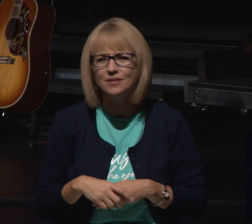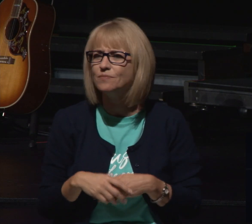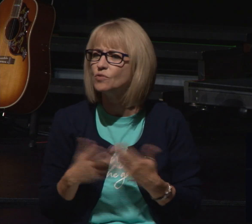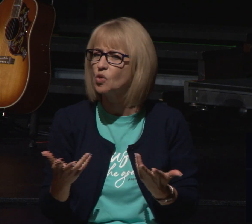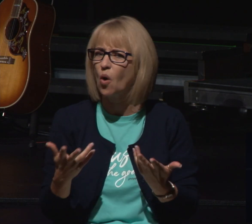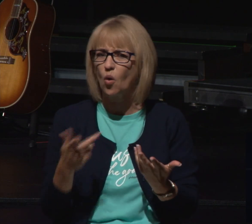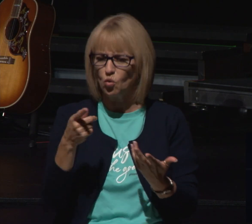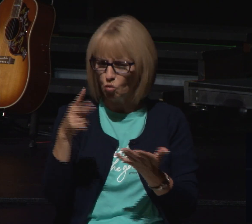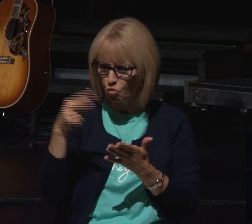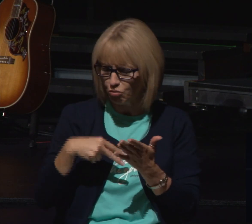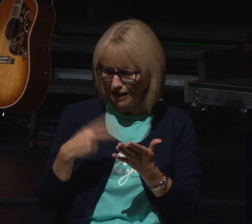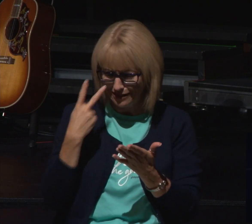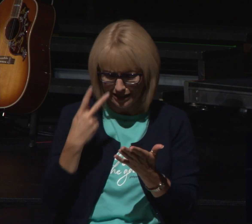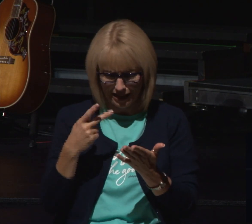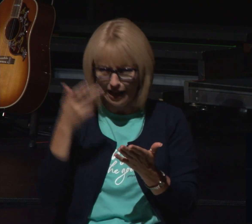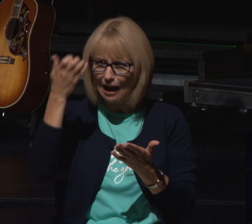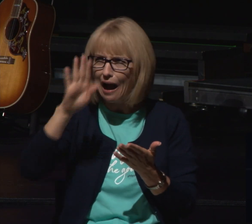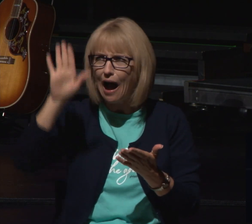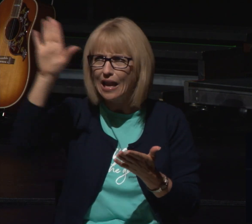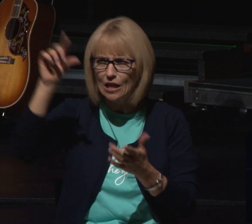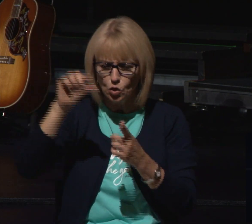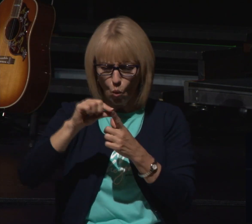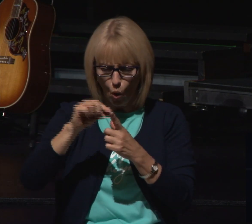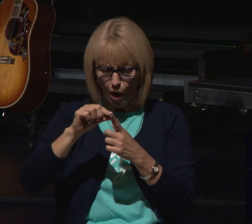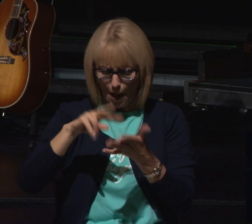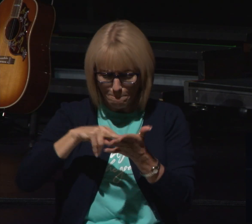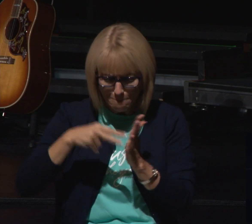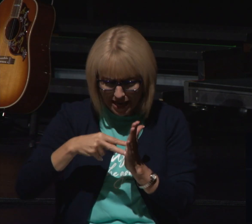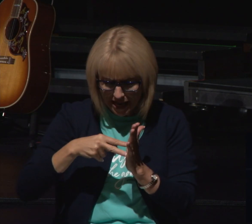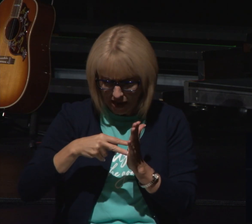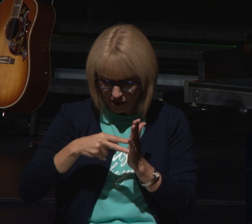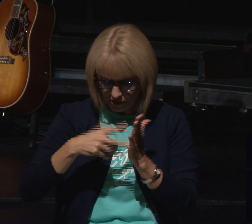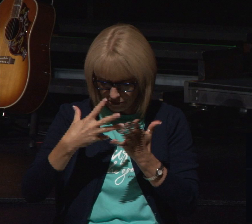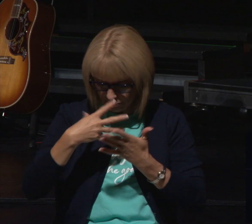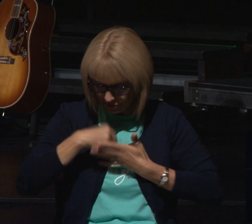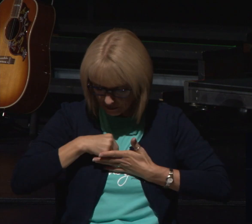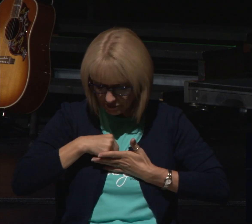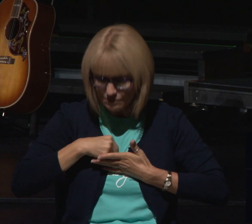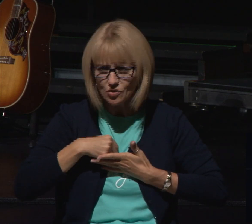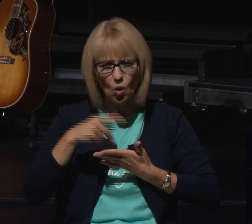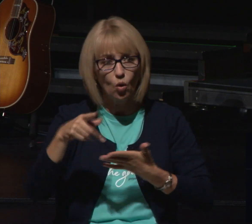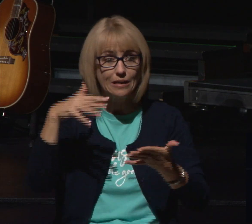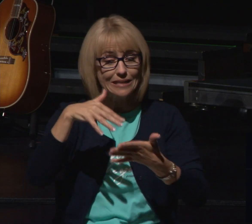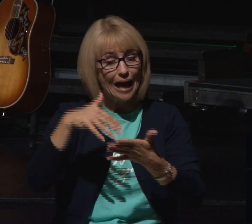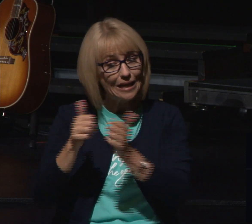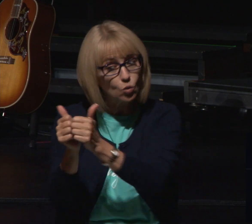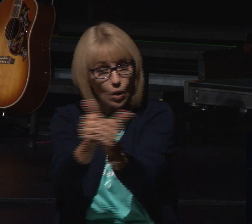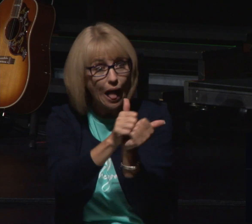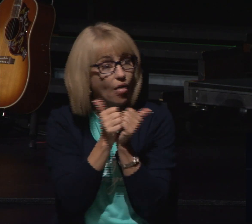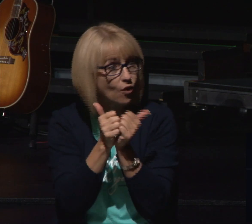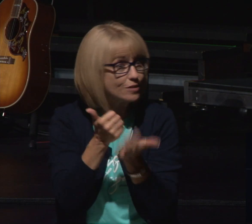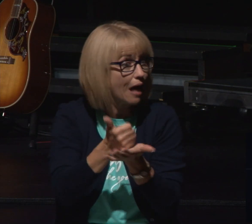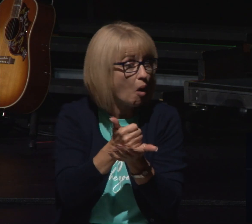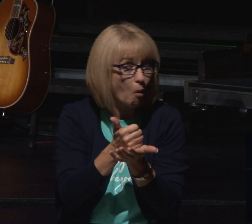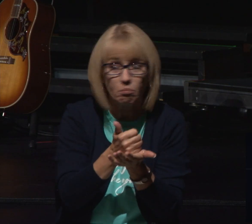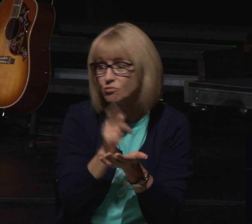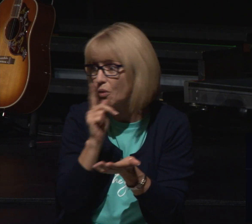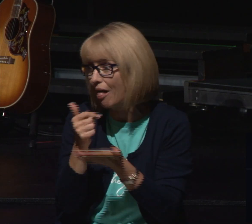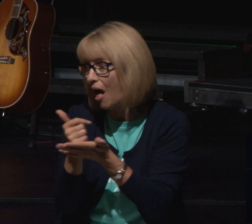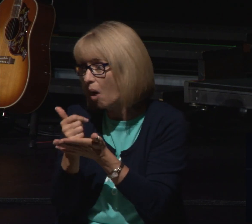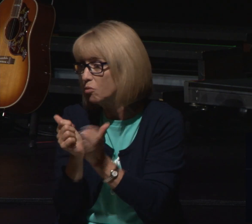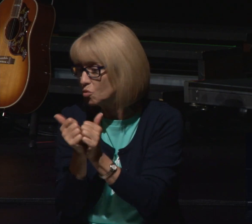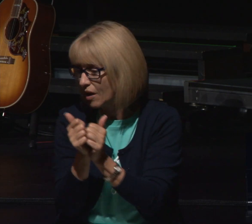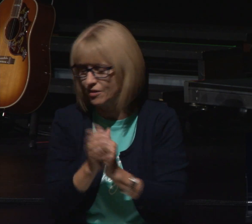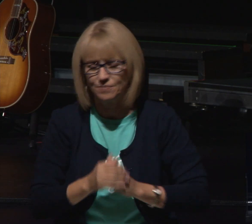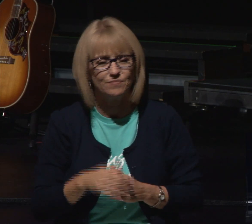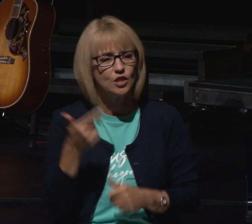and when you study it together in a group it really does help sink in but let's look at this Genesis chapter 37 beginning verse